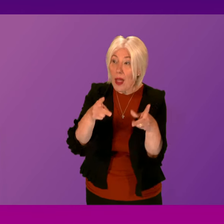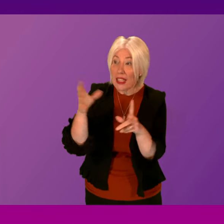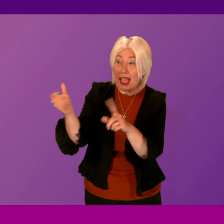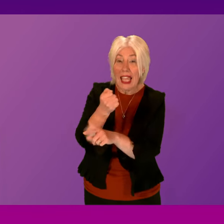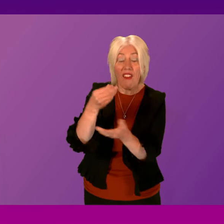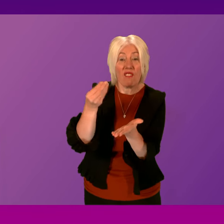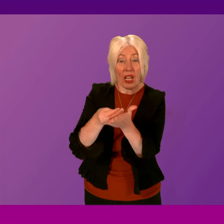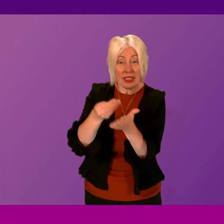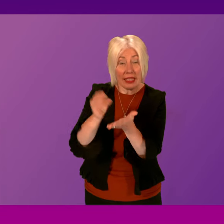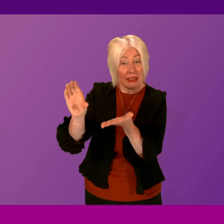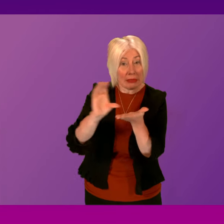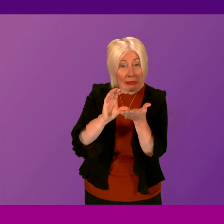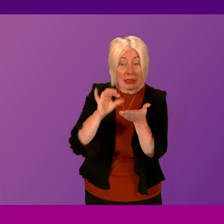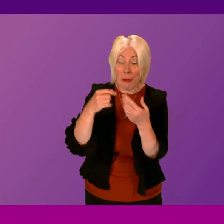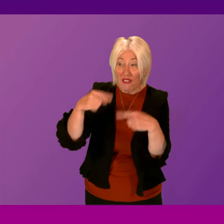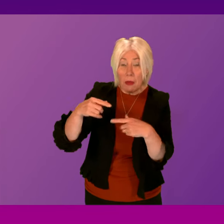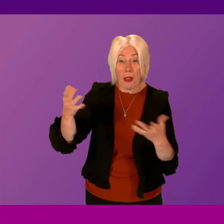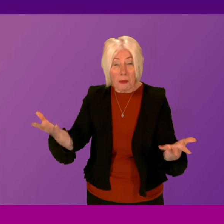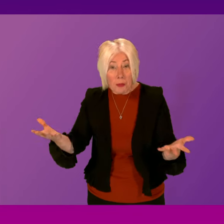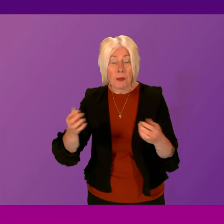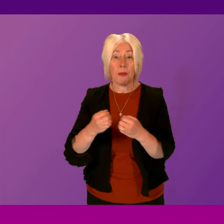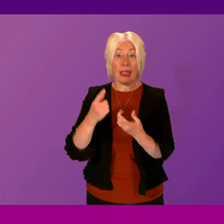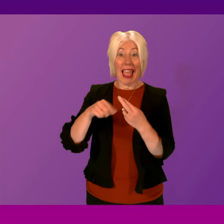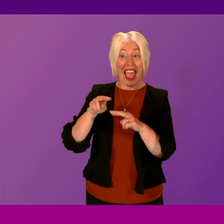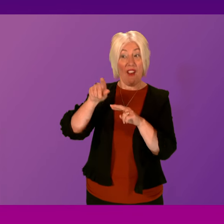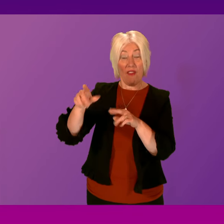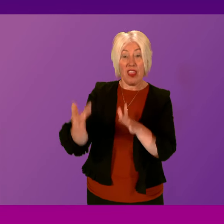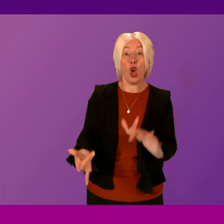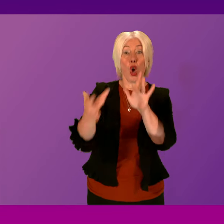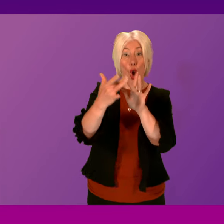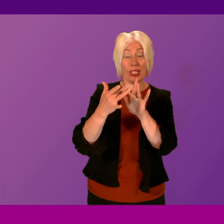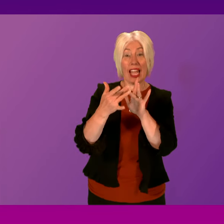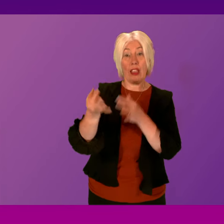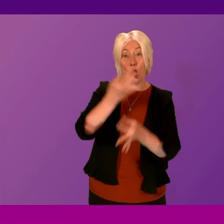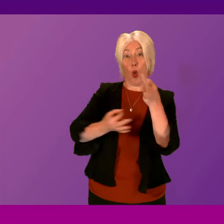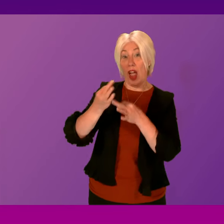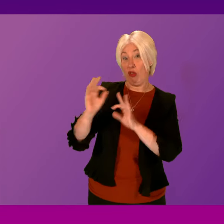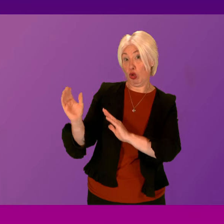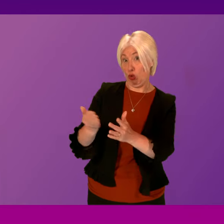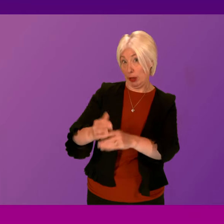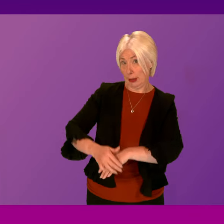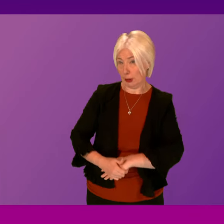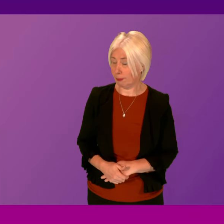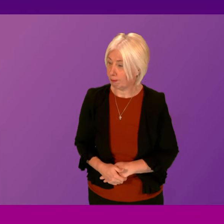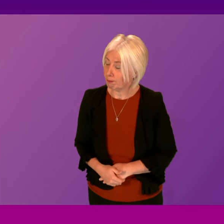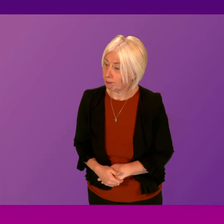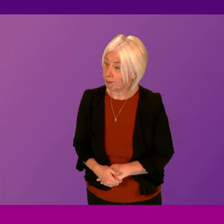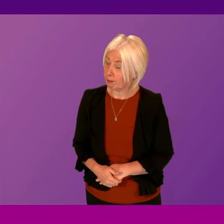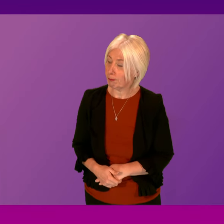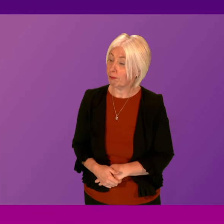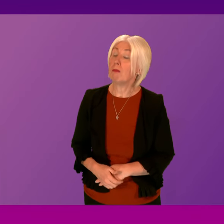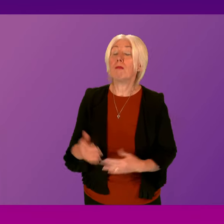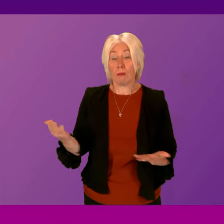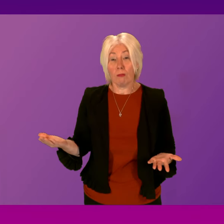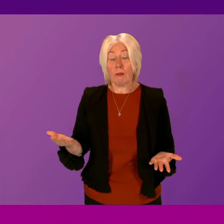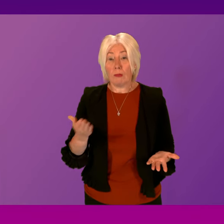that may be available if those organisations contact their enquiry service. Evelyn Tweed. I